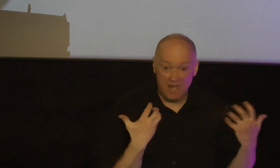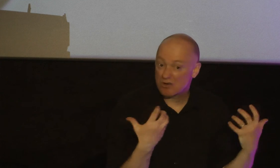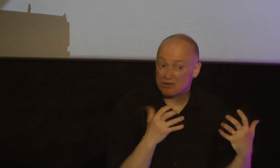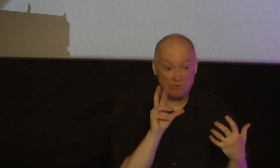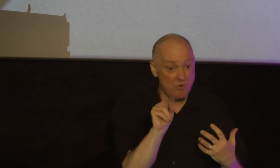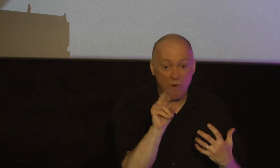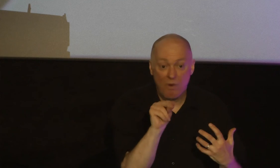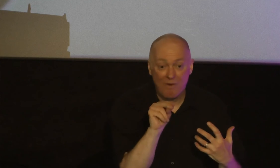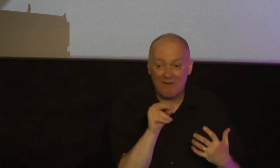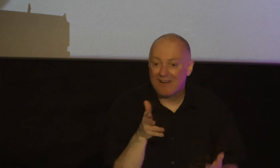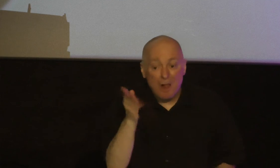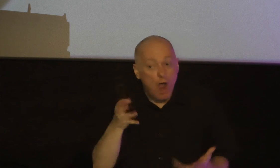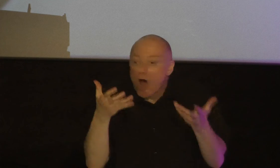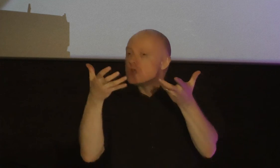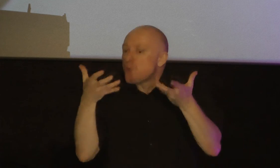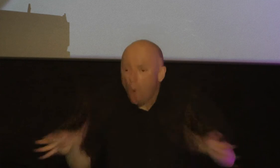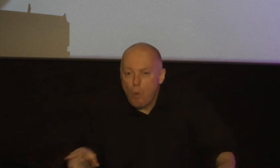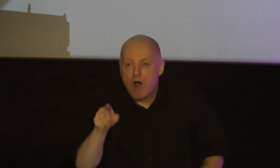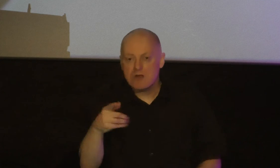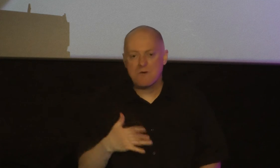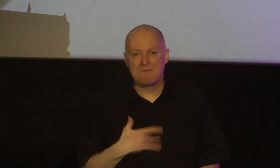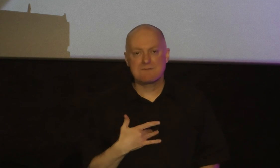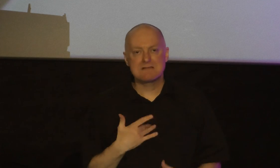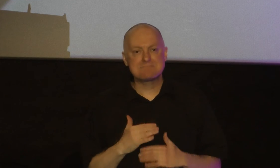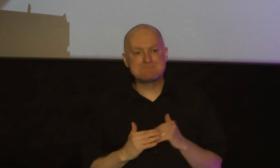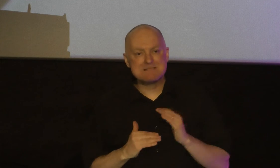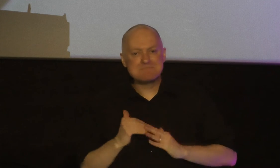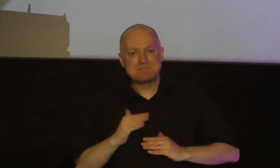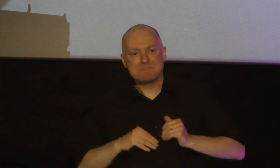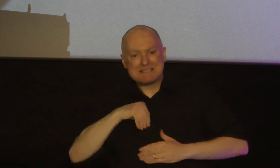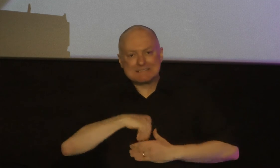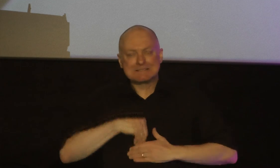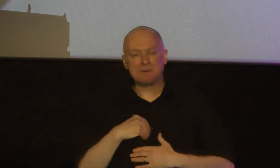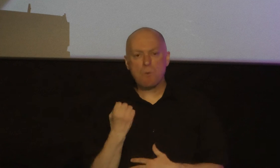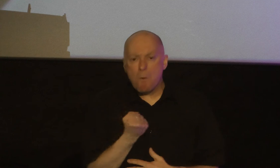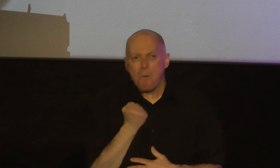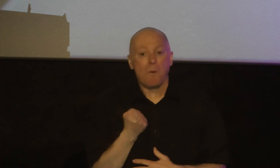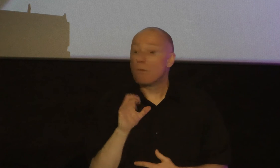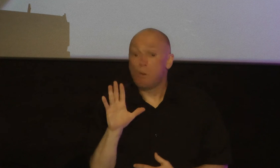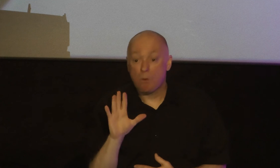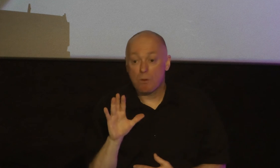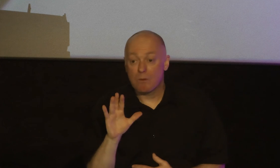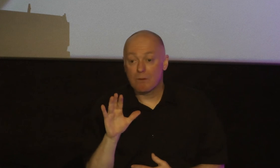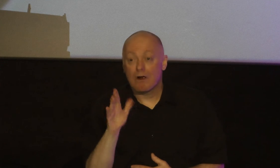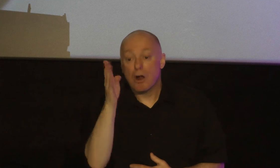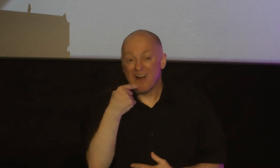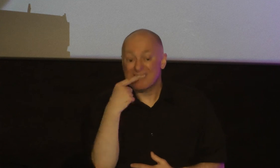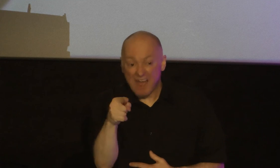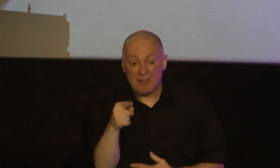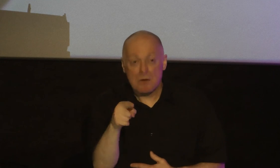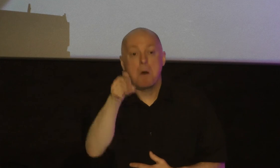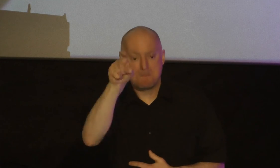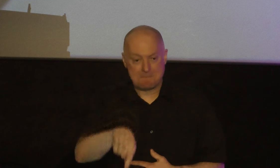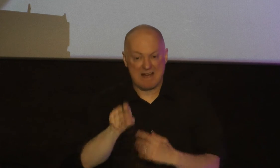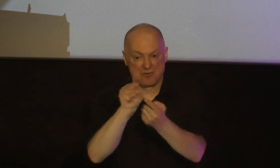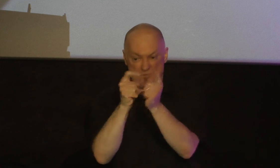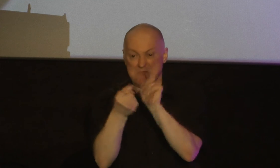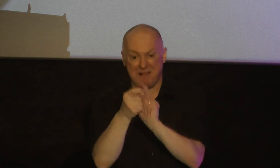God does not want you to feel that in fact he calls you to repent of that and God wants to